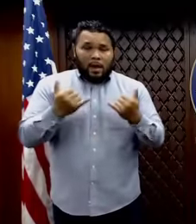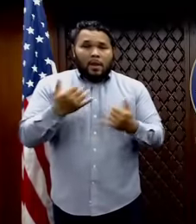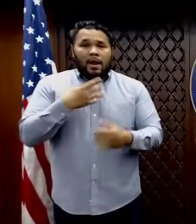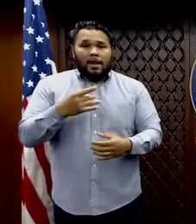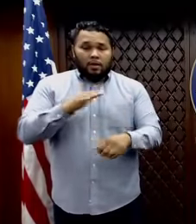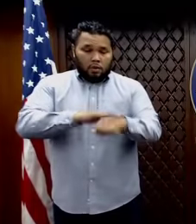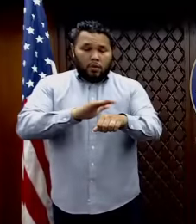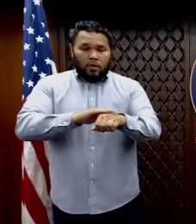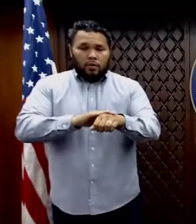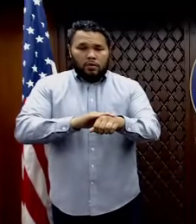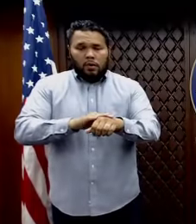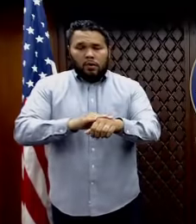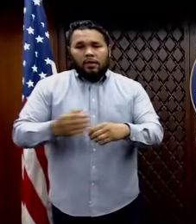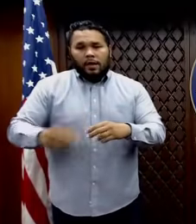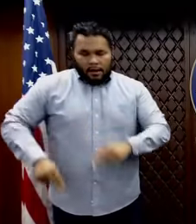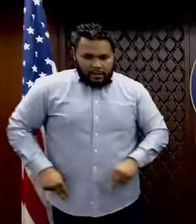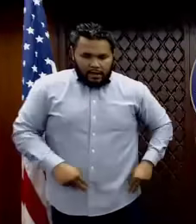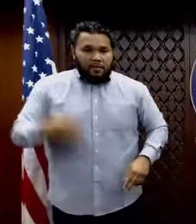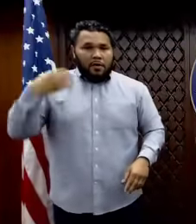we'll have Dr.